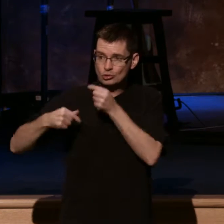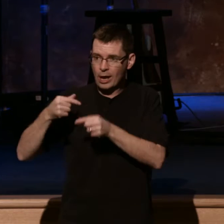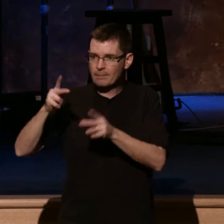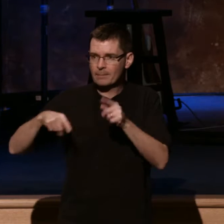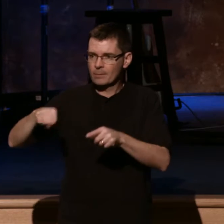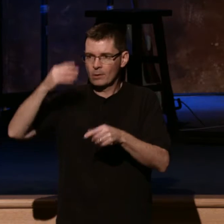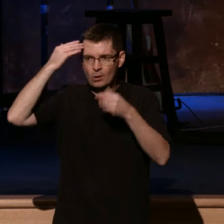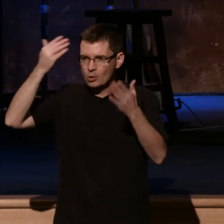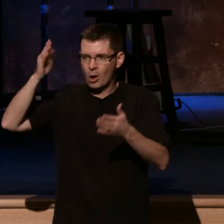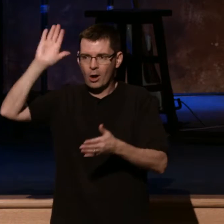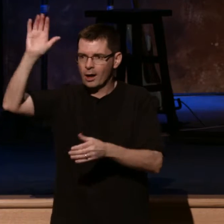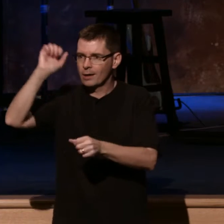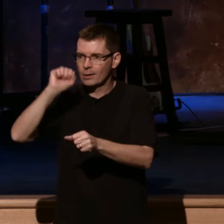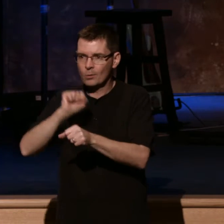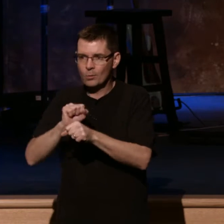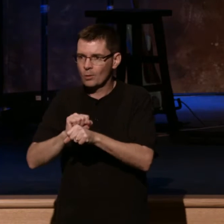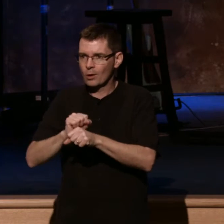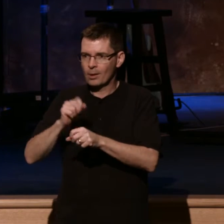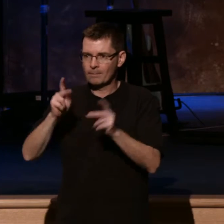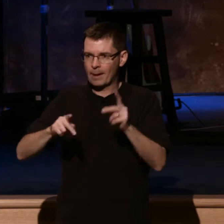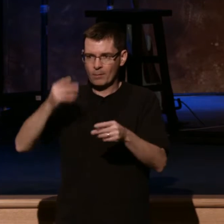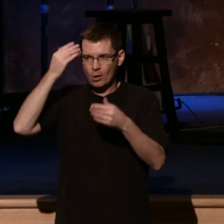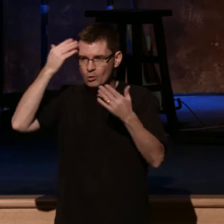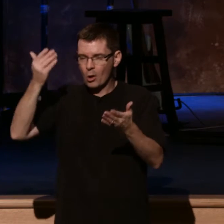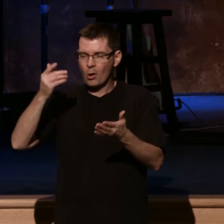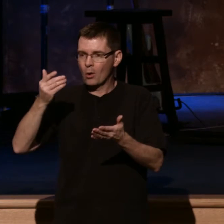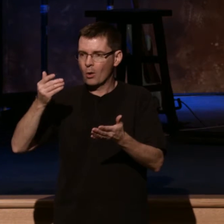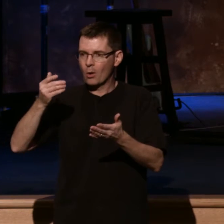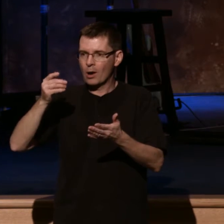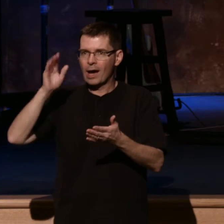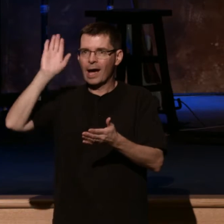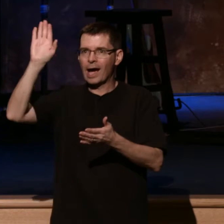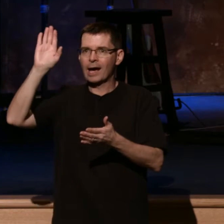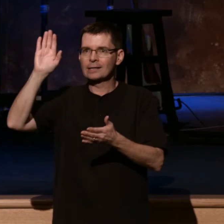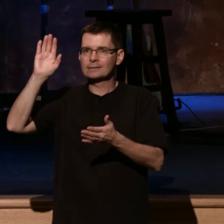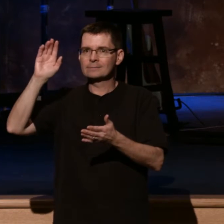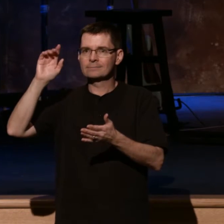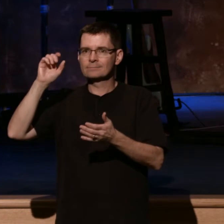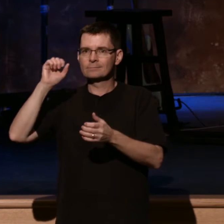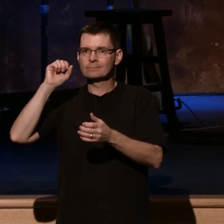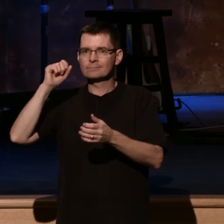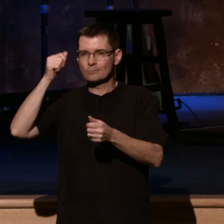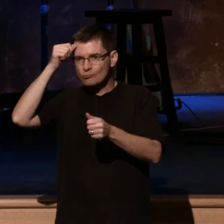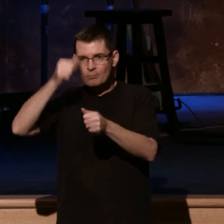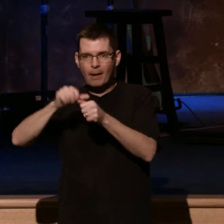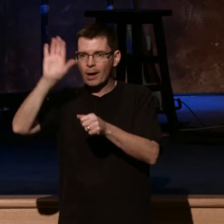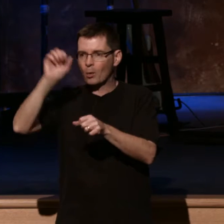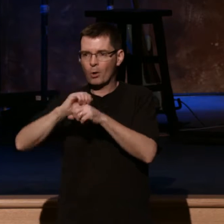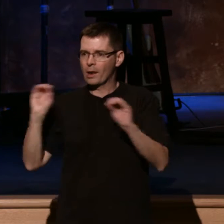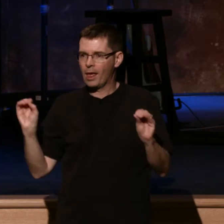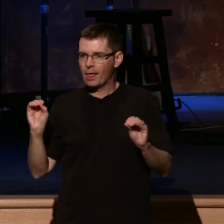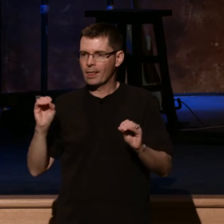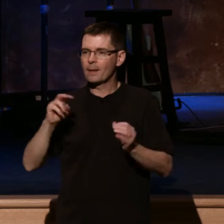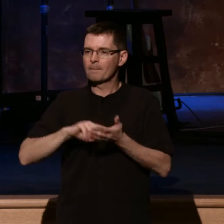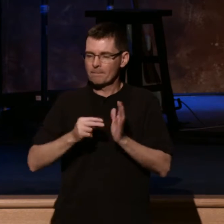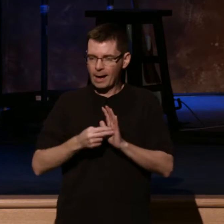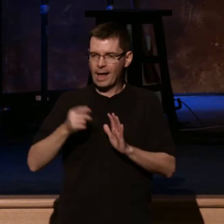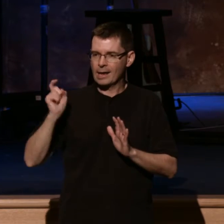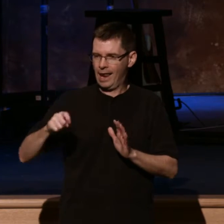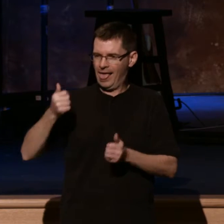every generation needs a revival of a knowledge of Christ and a remembrance of his works. And then that led us to what we call the